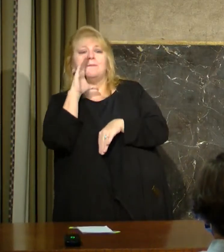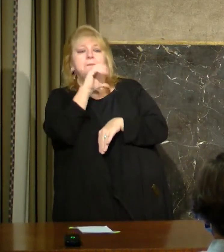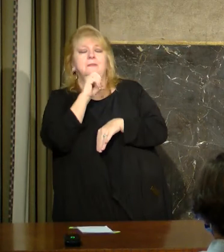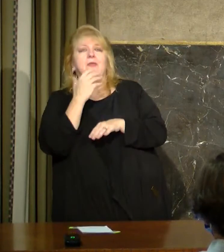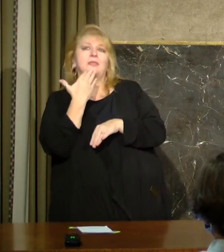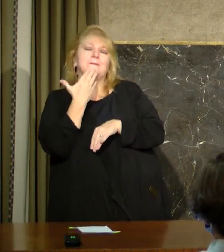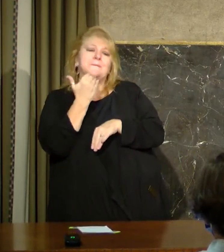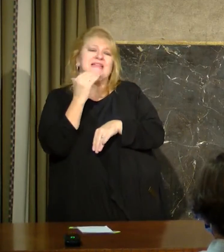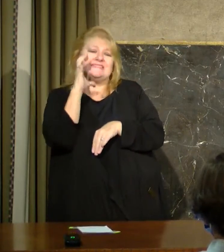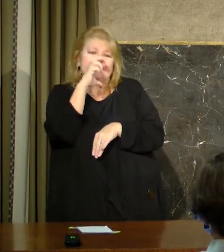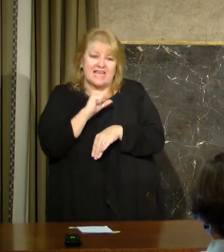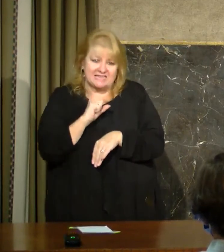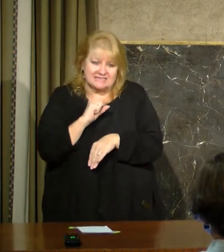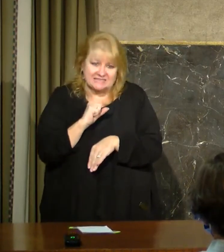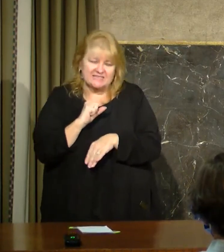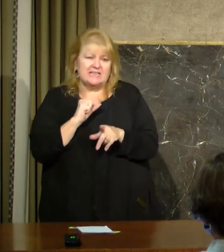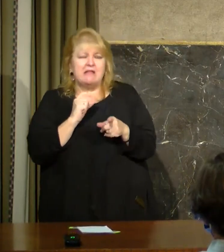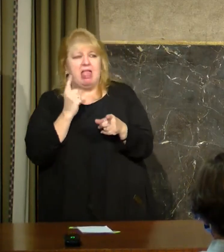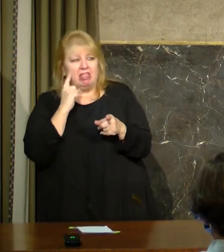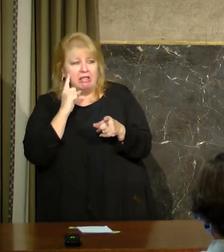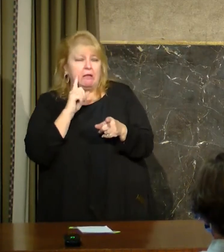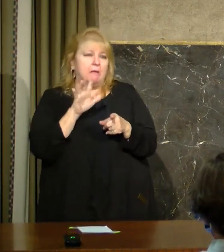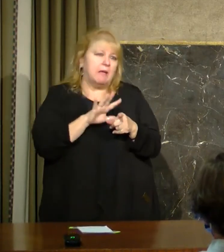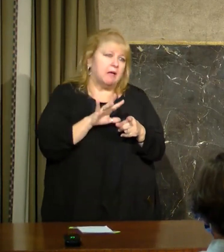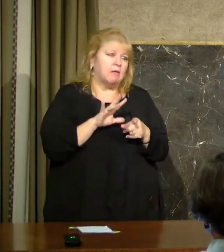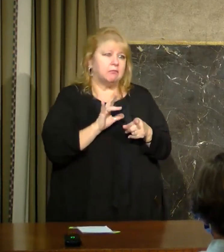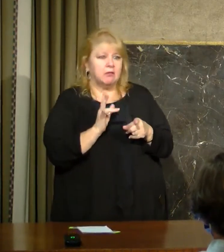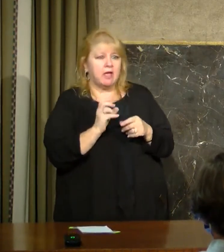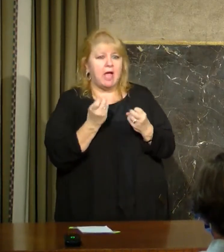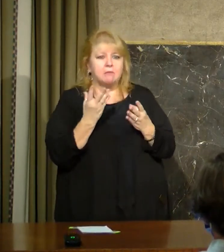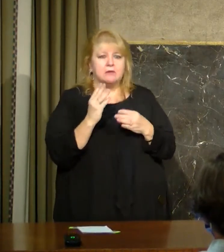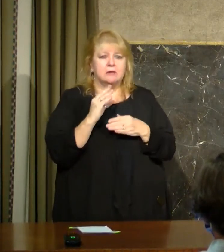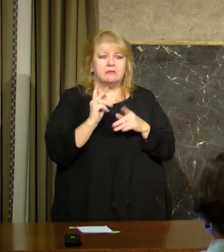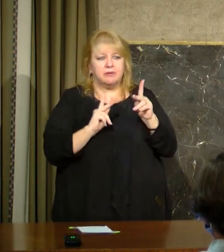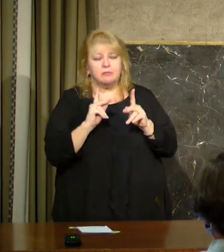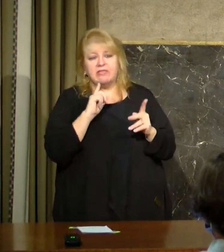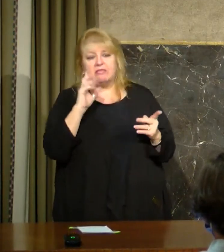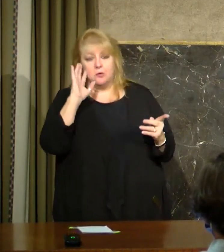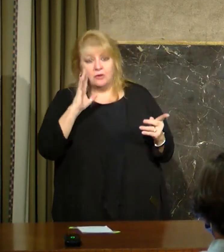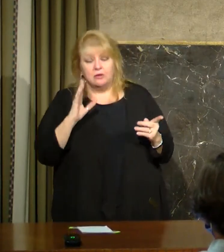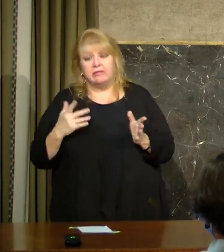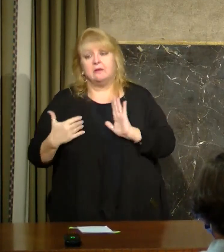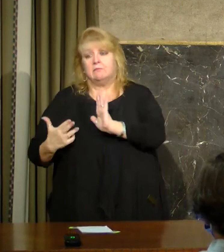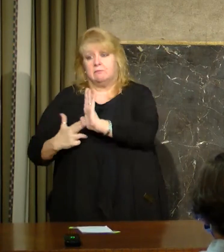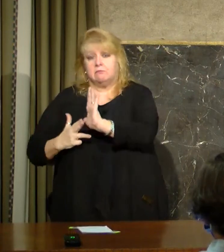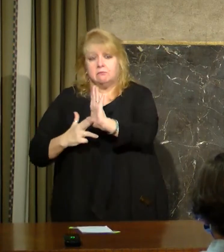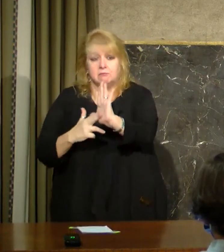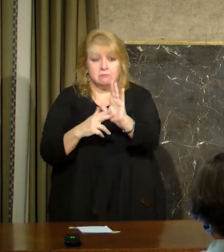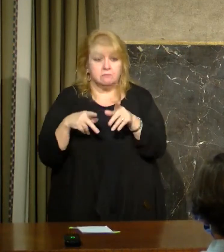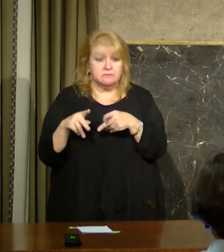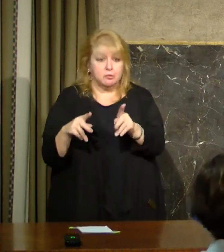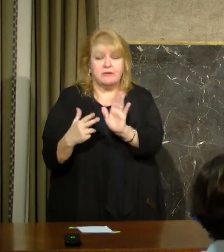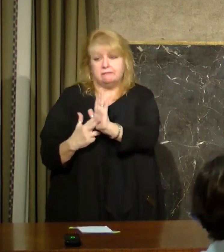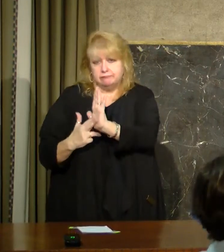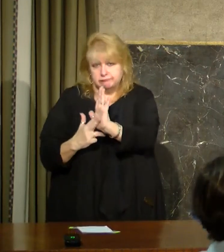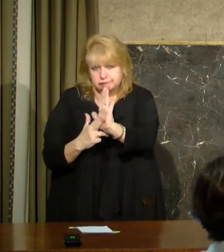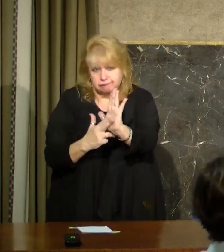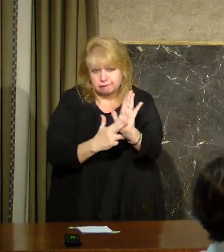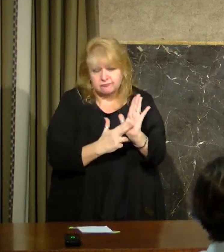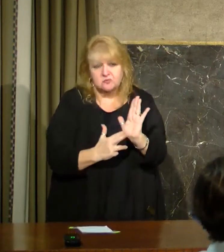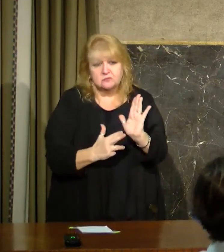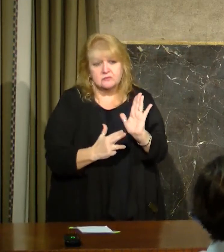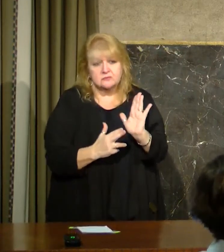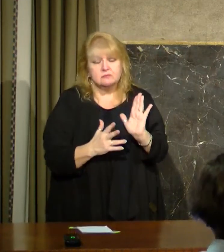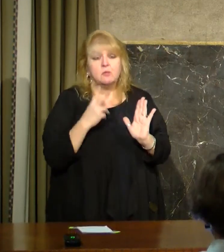go about getting consents and so forth. the good thing there is what we have seen over and over again is that the